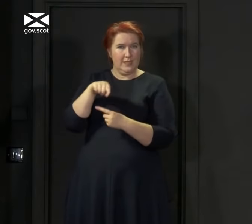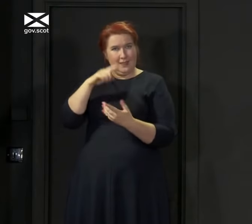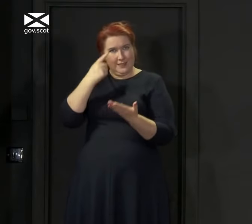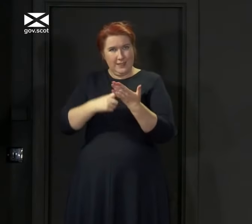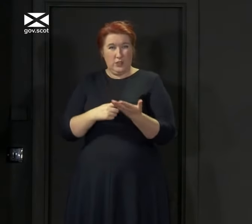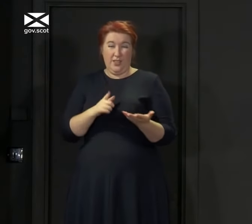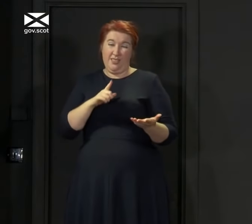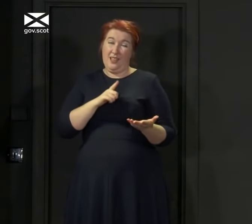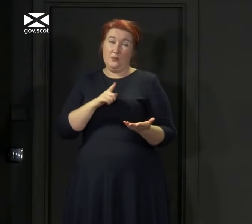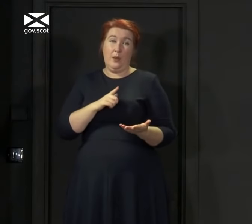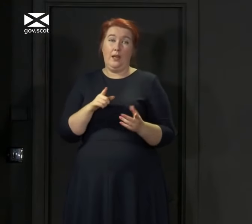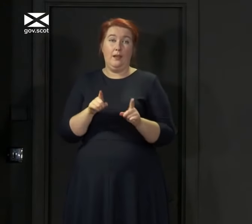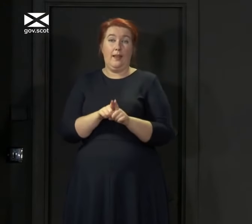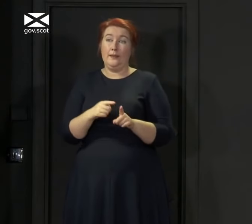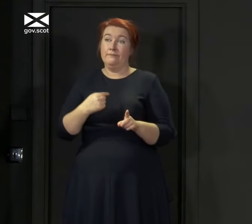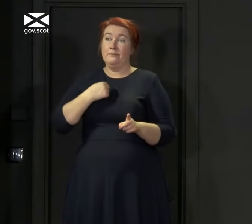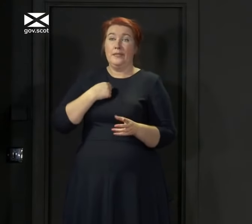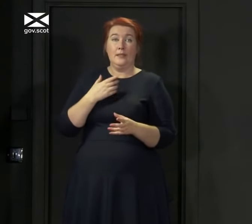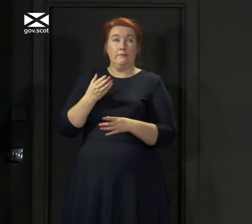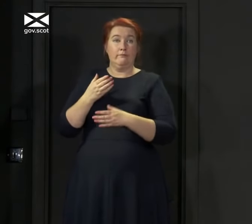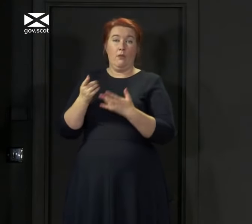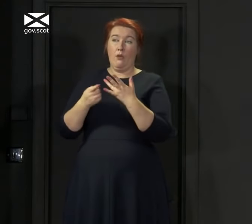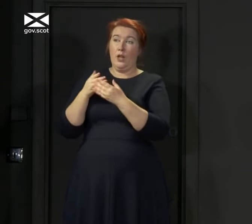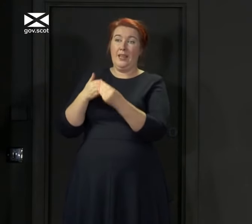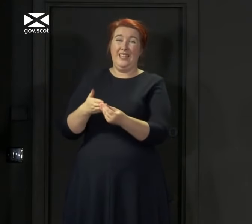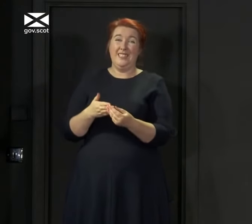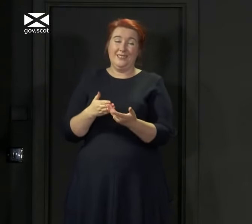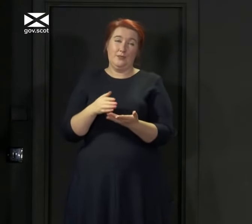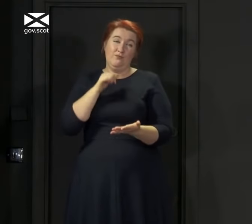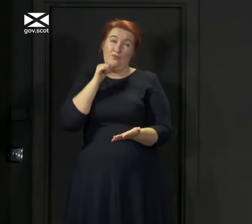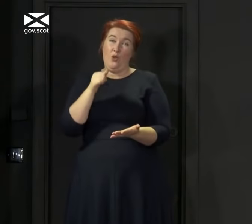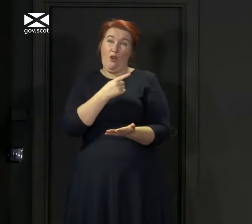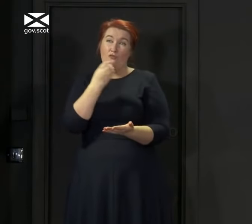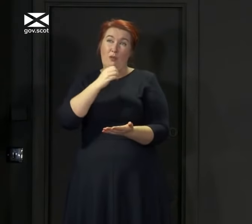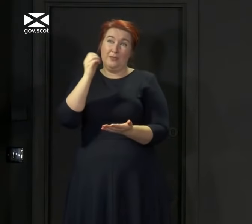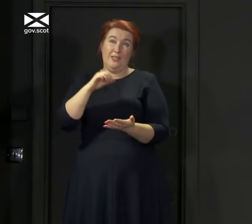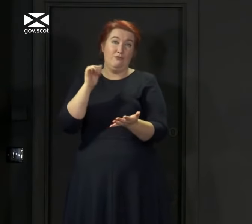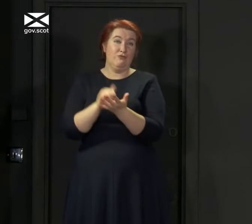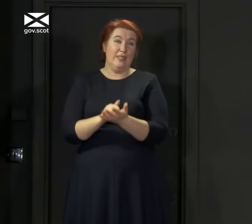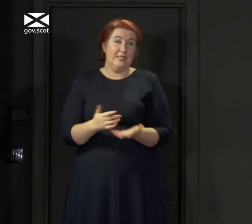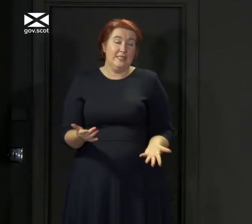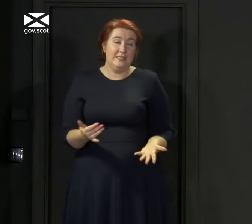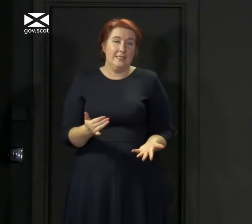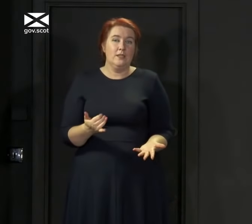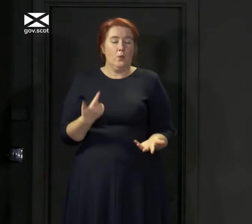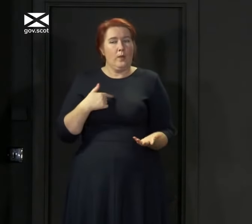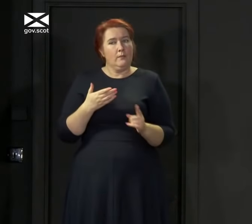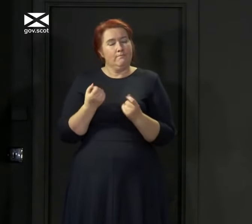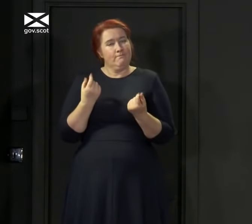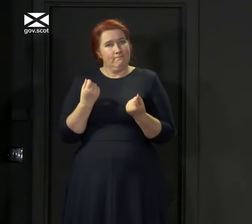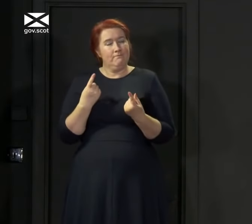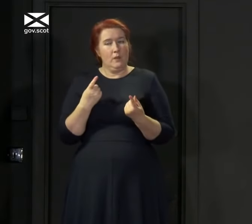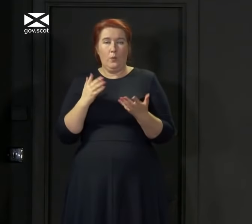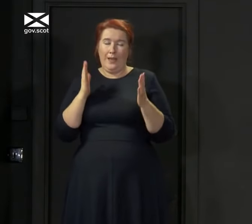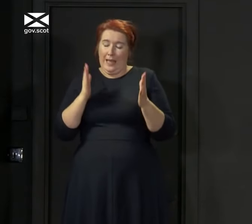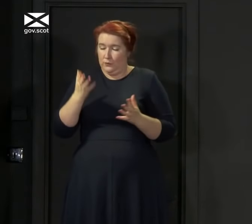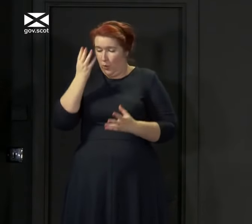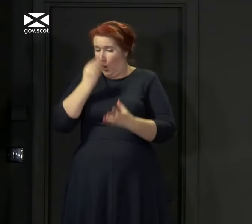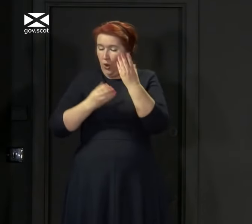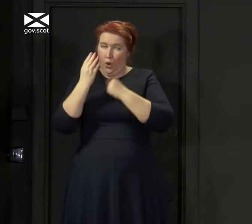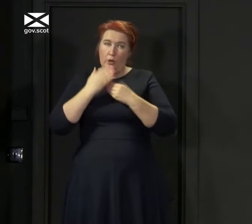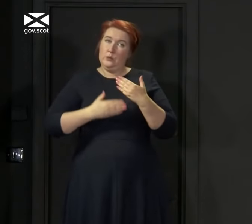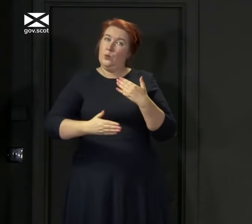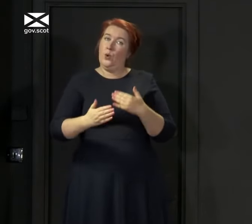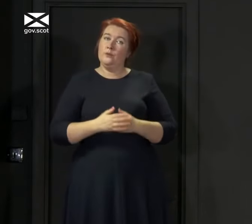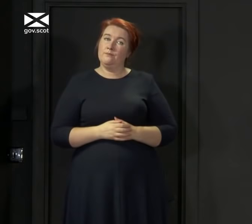people like me will not always get this 100% right. And it's really important that we recognise that and also try to learn as we go on all aspects of